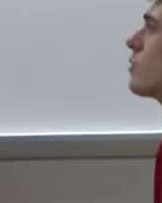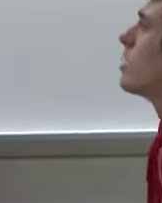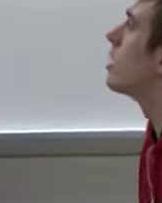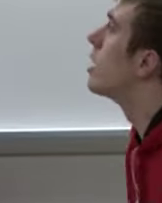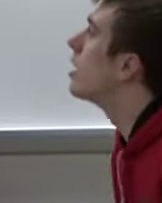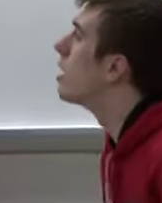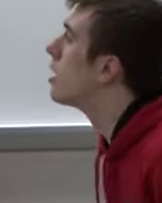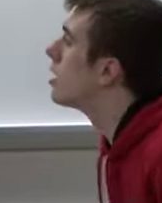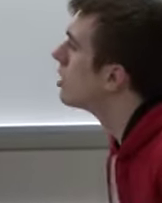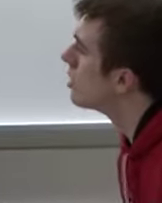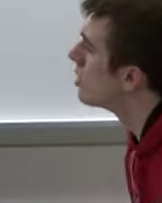and French, same concept.